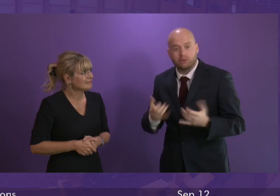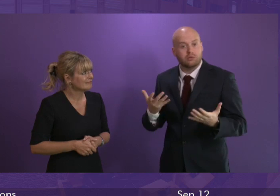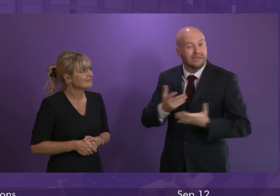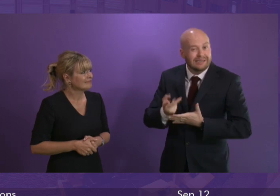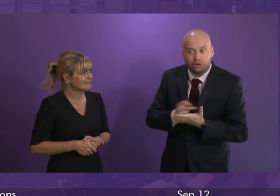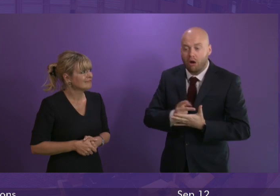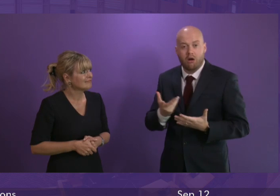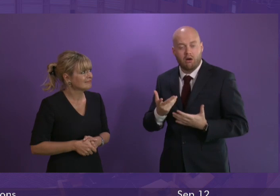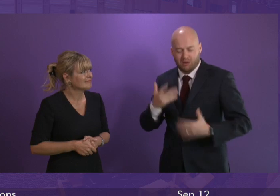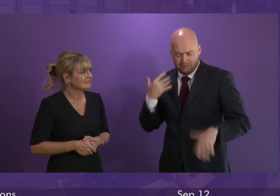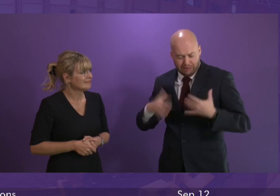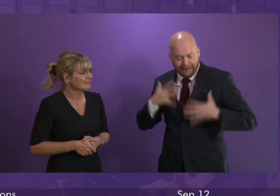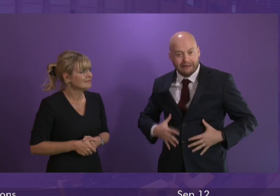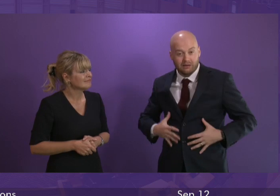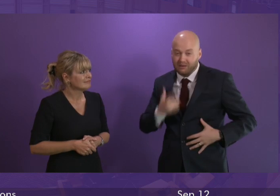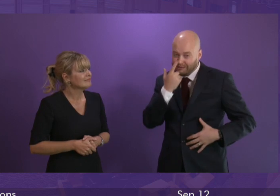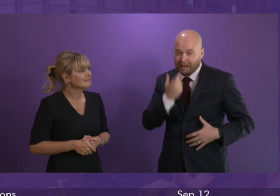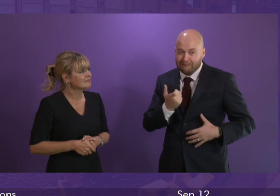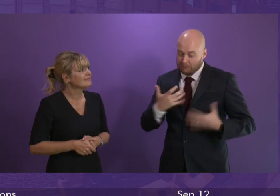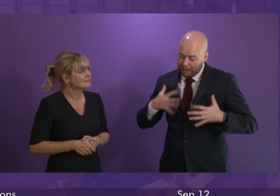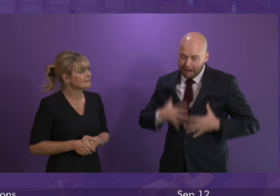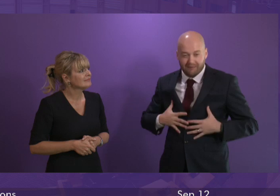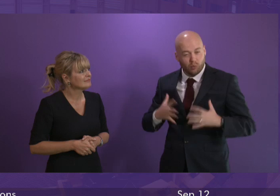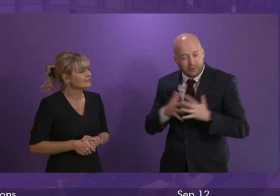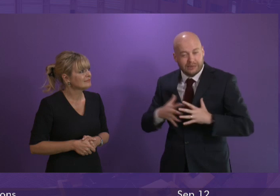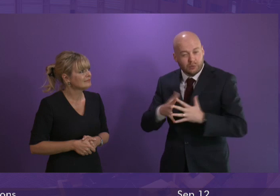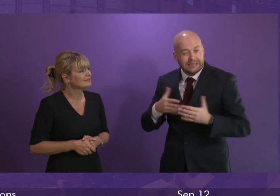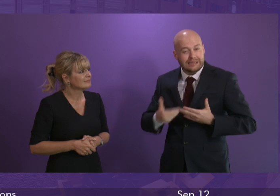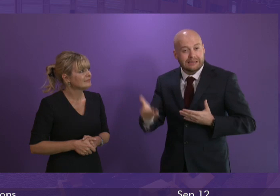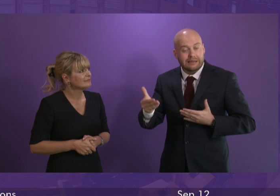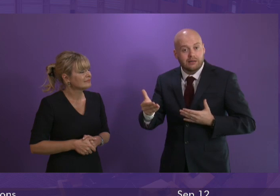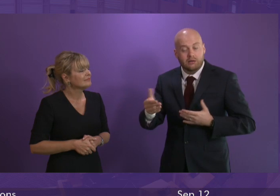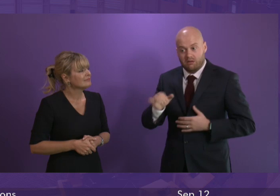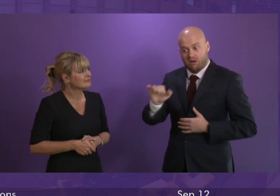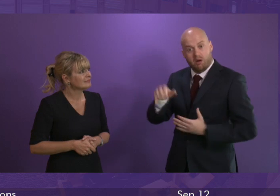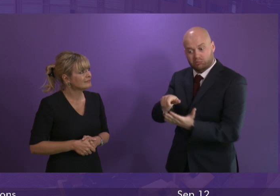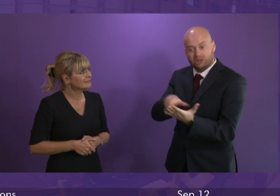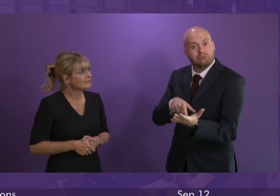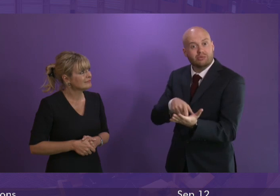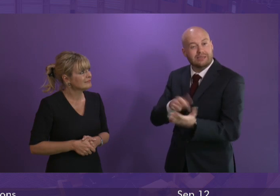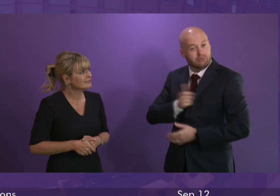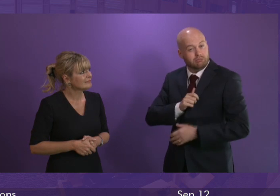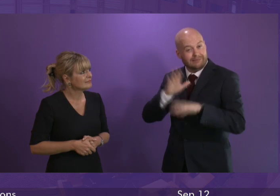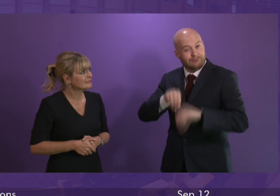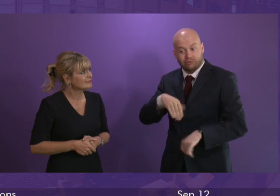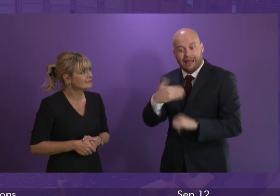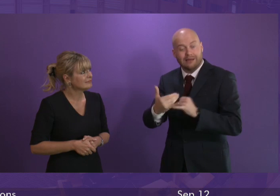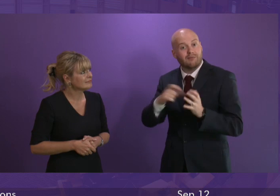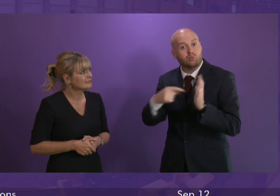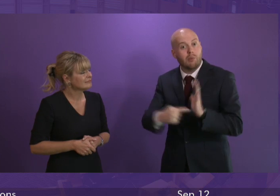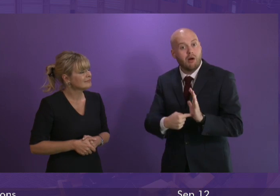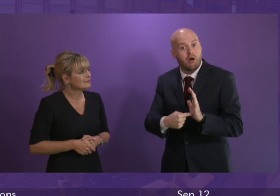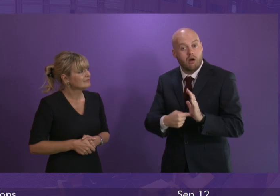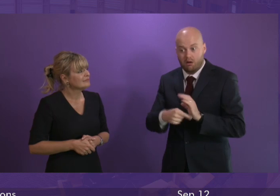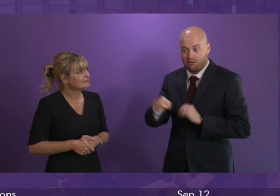last for weeks her prescription is due at the end of October and she is anxious about